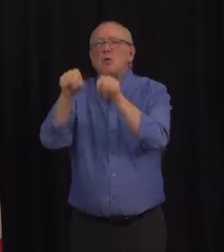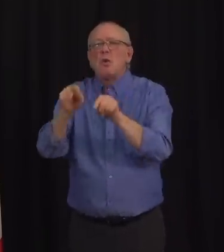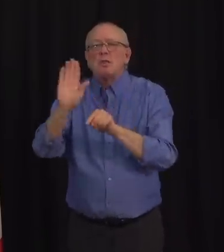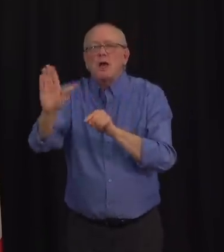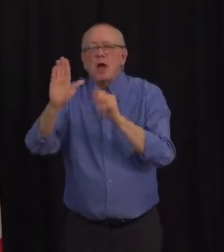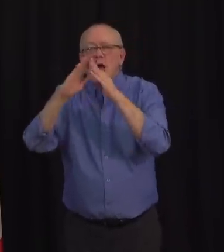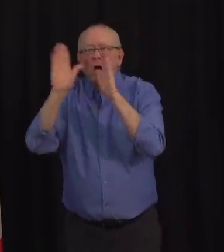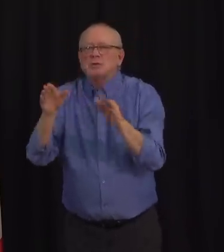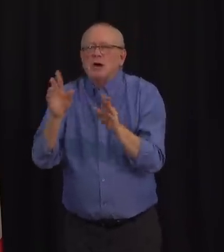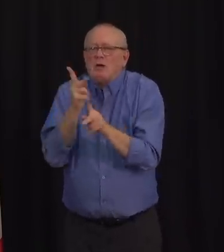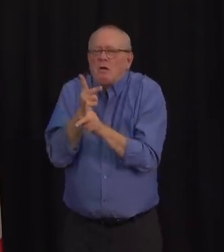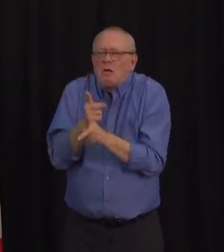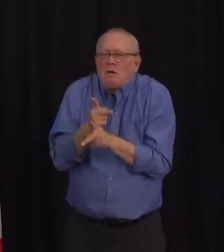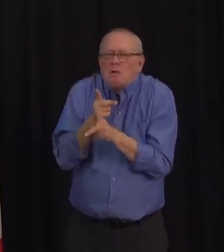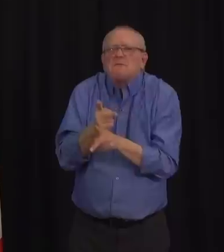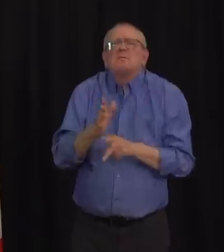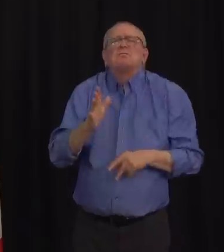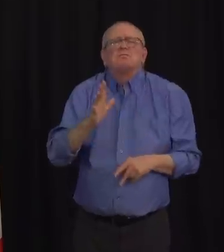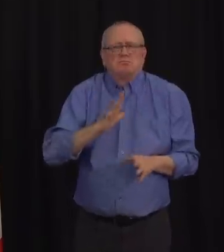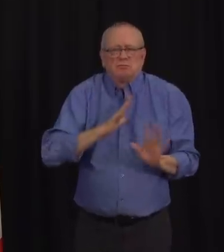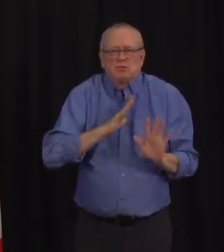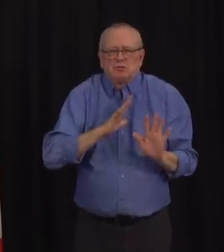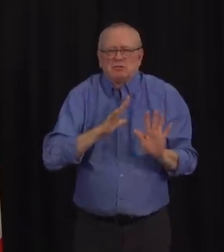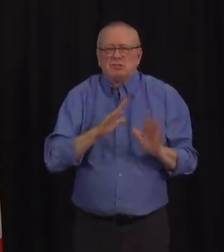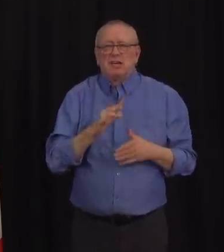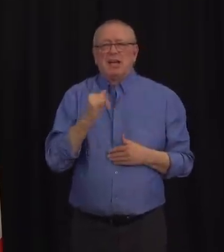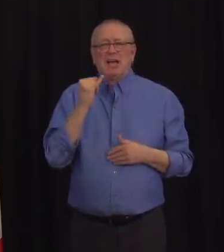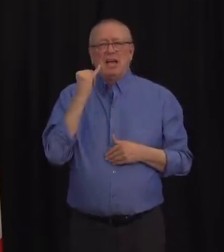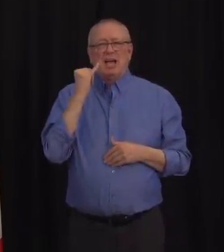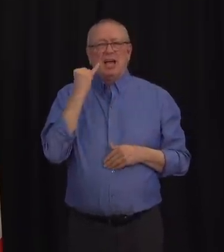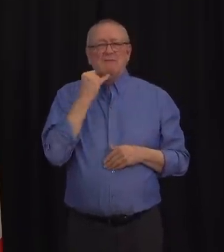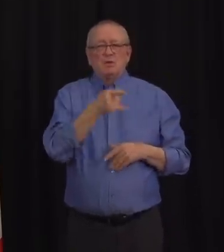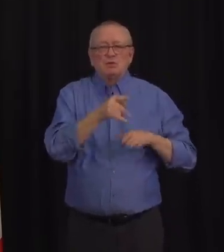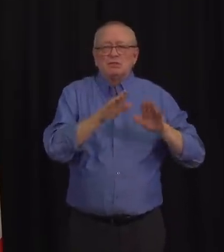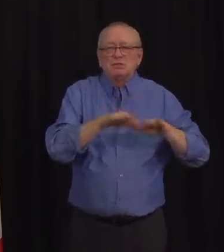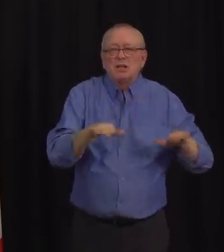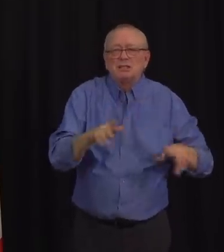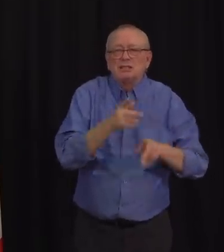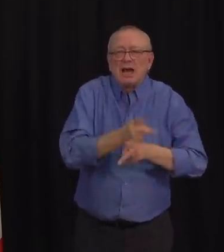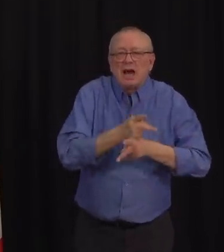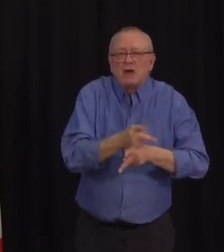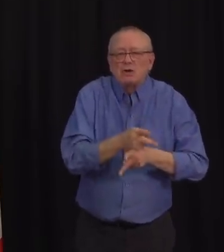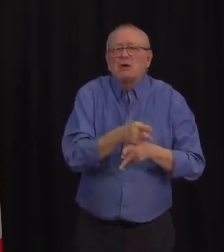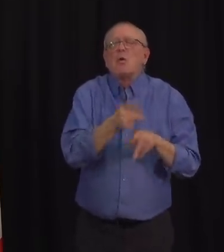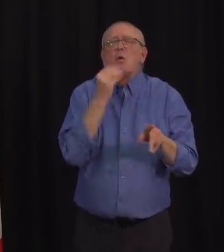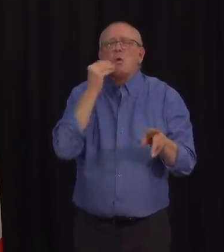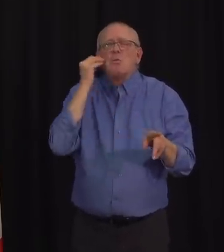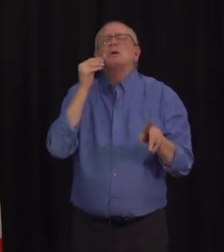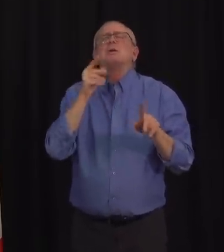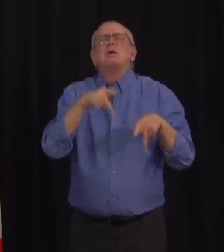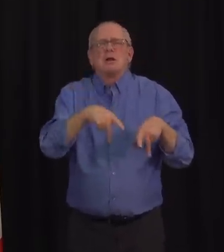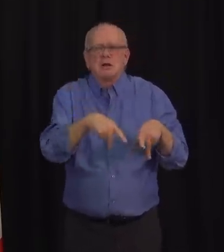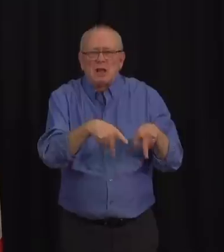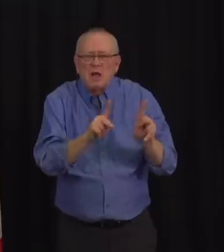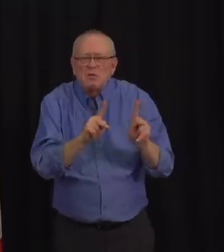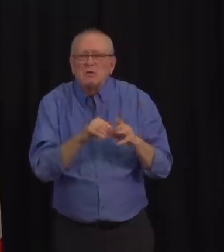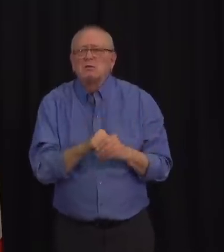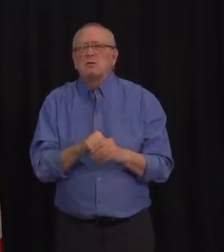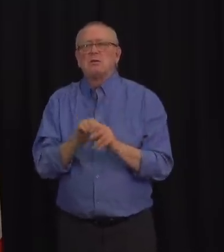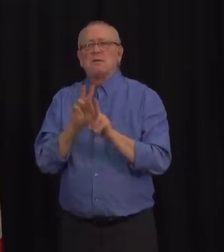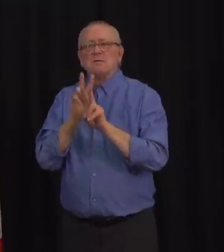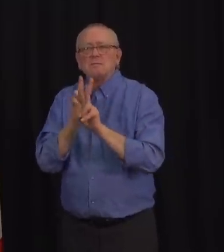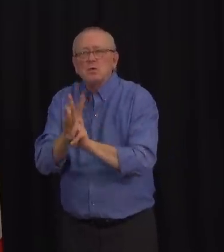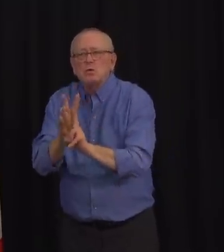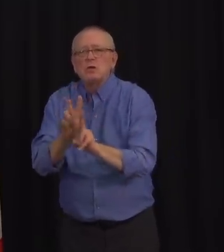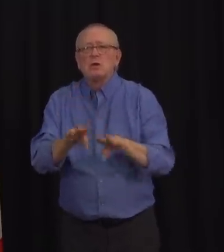care, child care and other services in a private residence. Funeral and wedding ceremonies must be limited to no more than 10